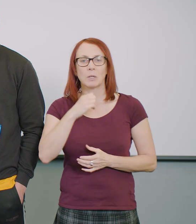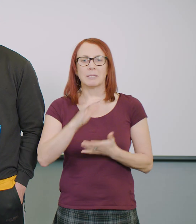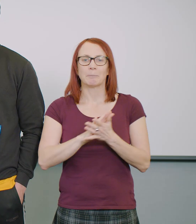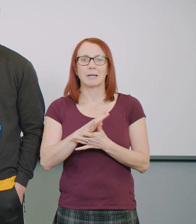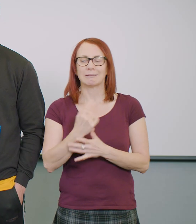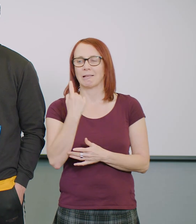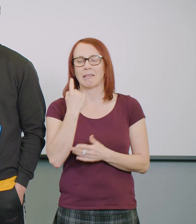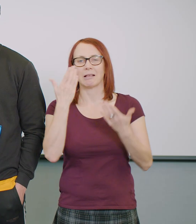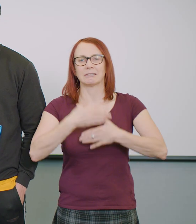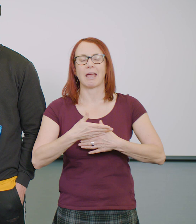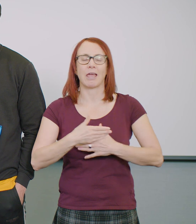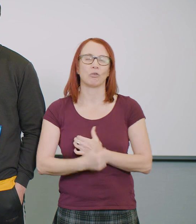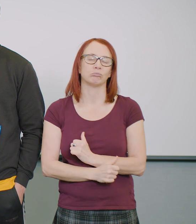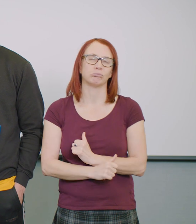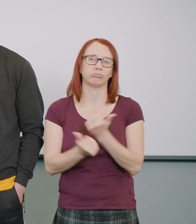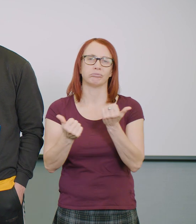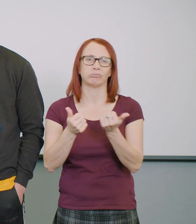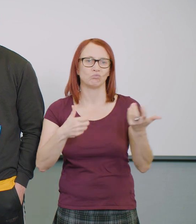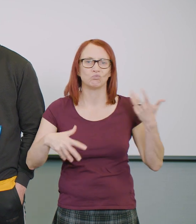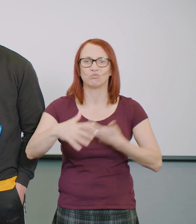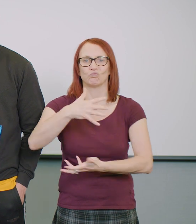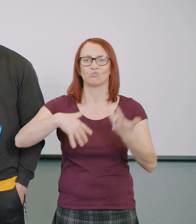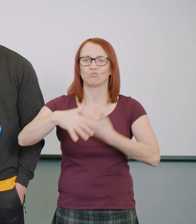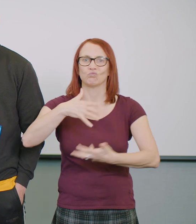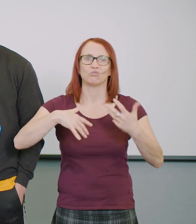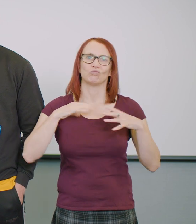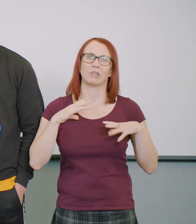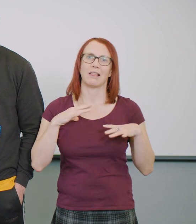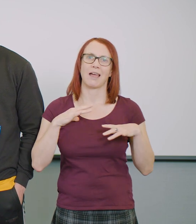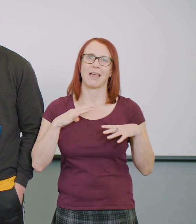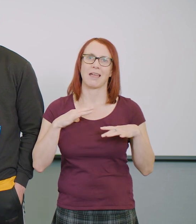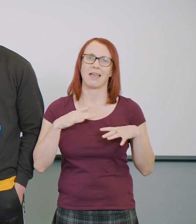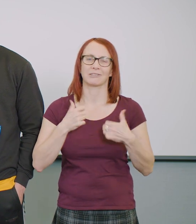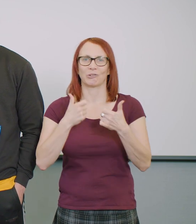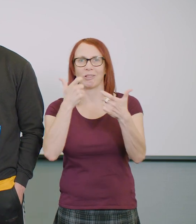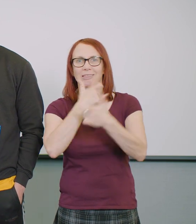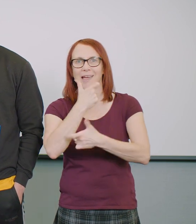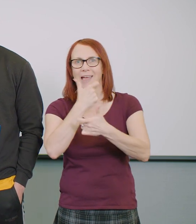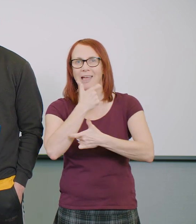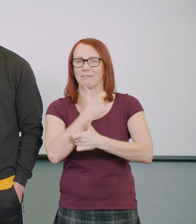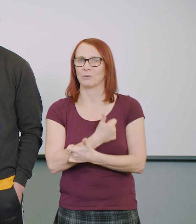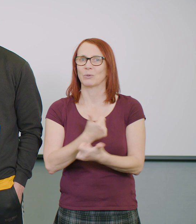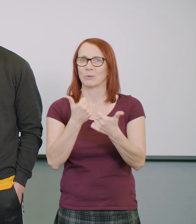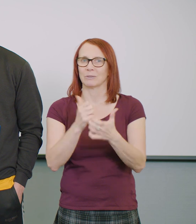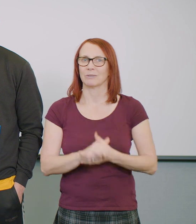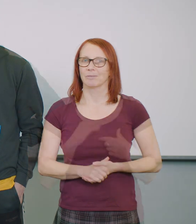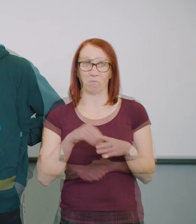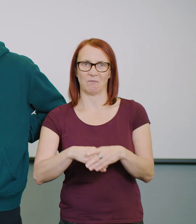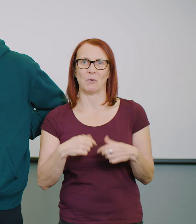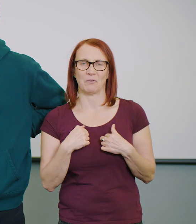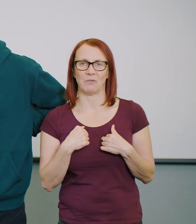Last night was really good for everybody kind of getting together, letting their hair down and having a good laugh and that's what it was last night, was really good, you know what I mean?